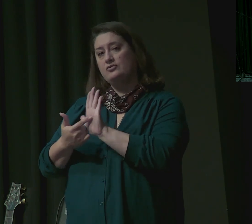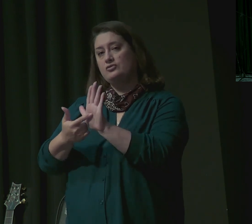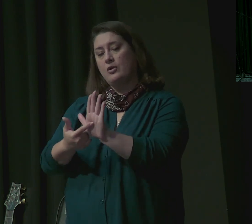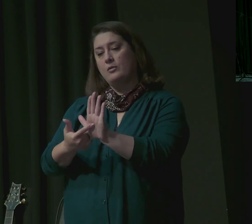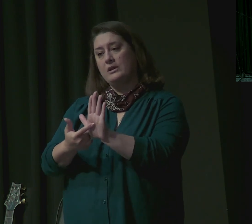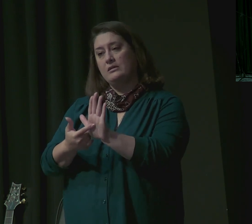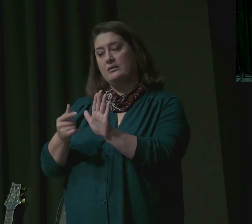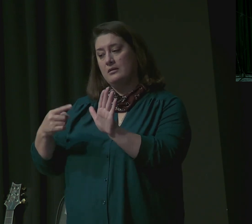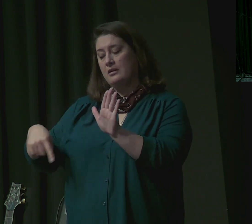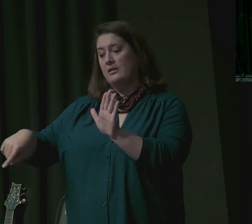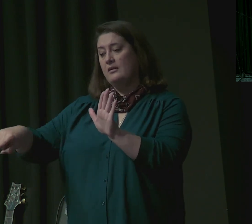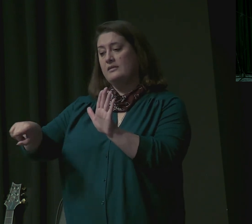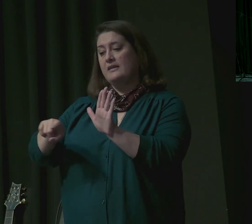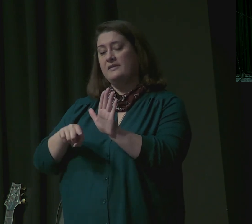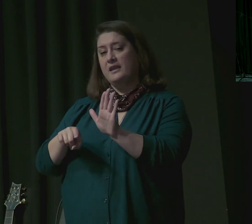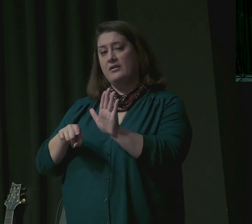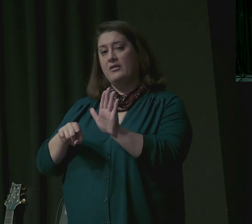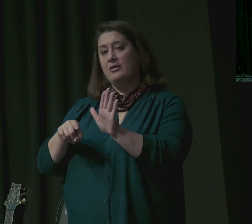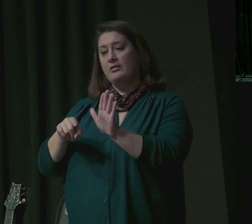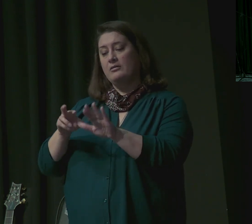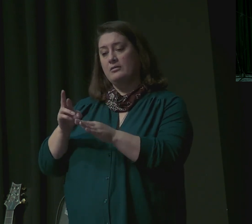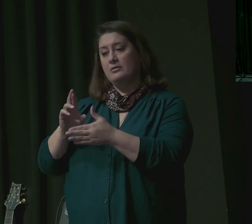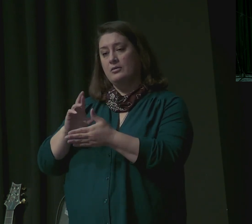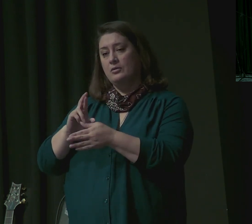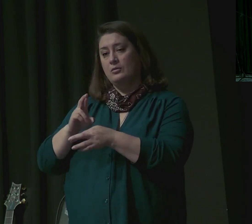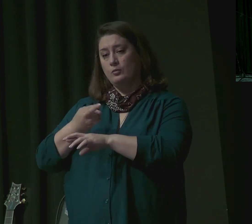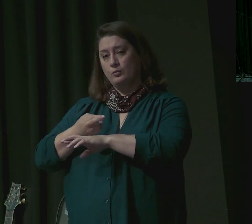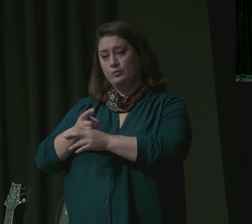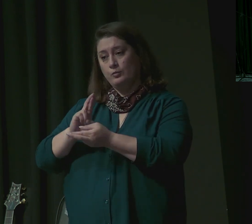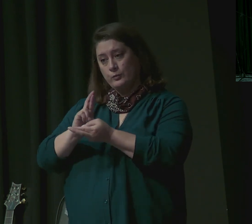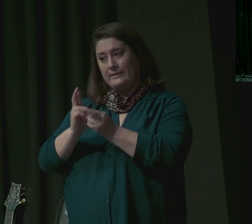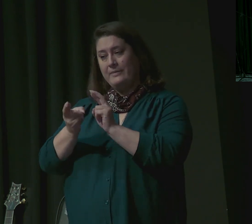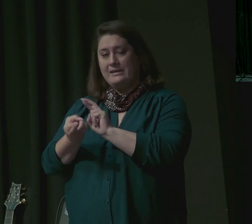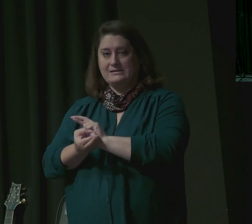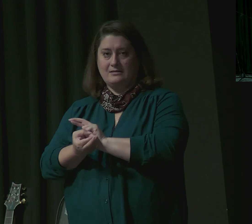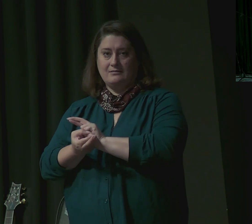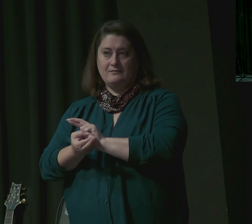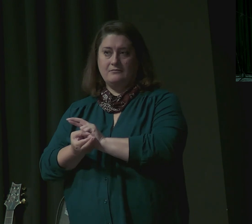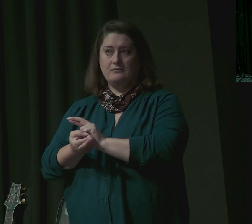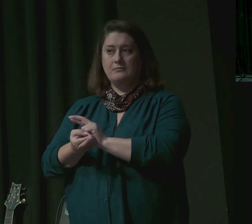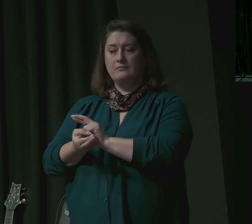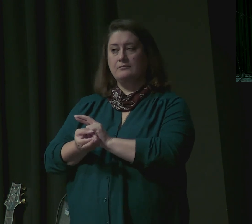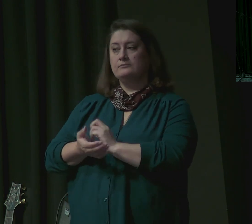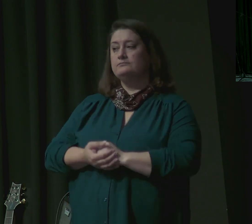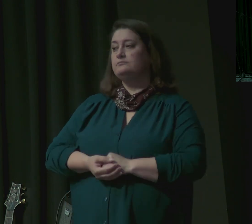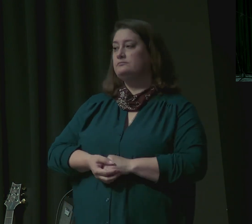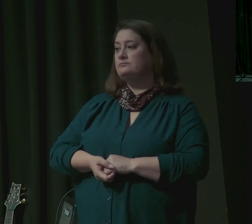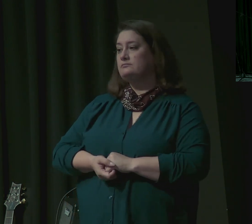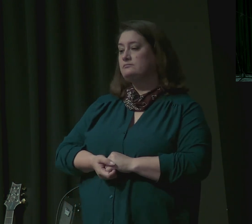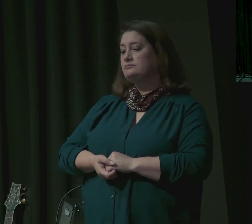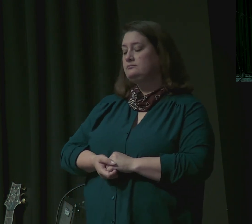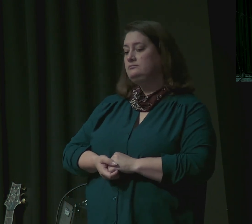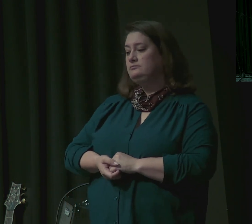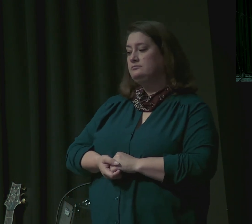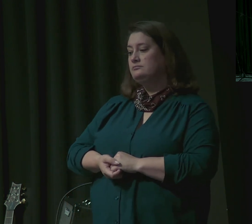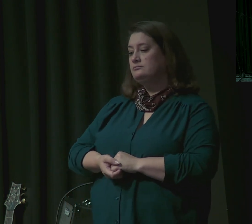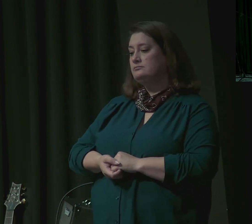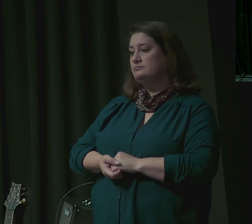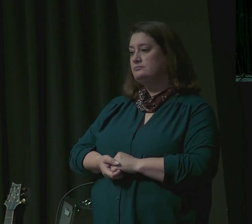jealous we don't just stop being jealous because you see that would be simply be moralism or even at its worst